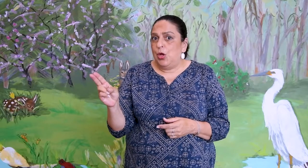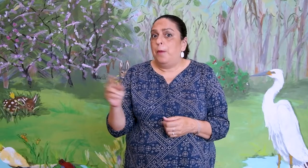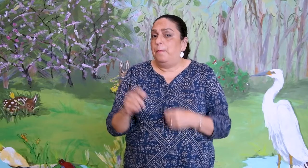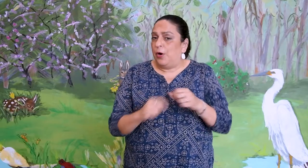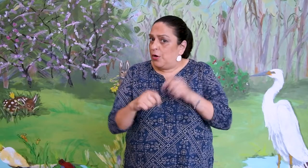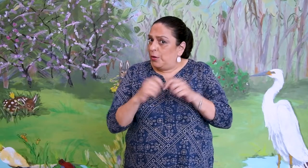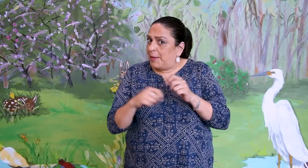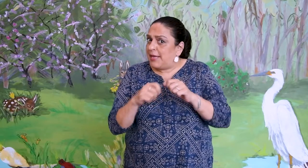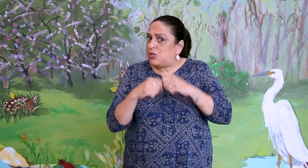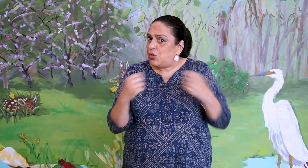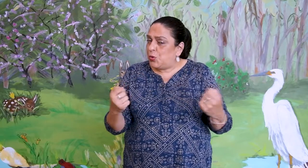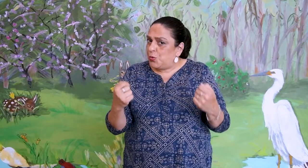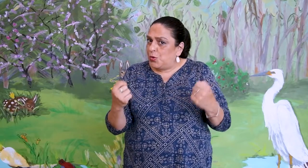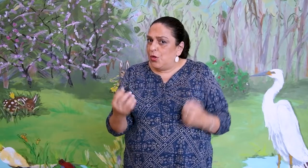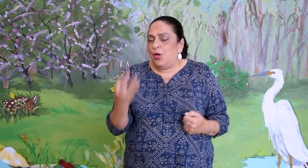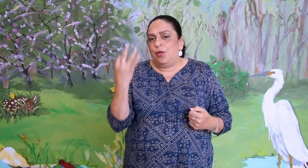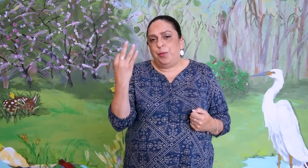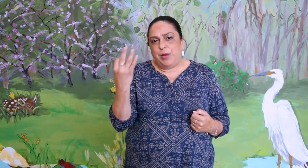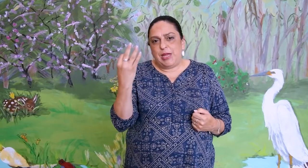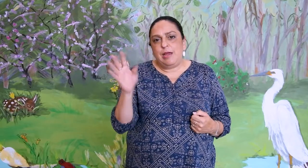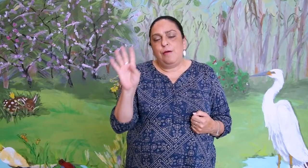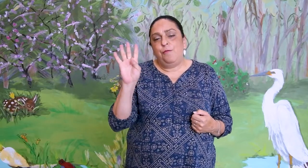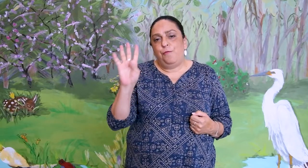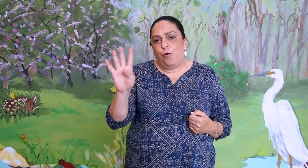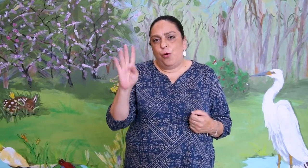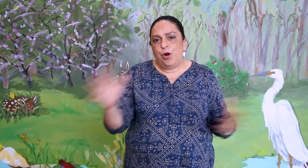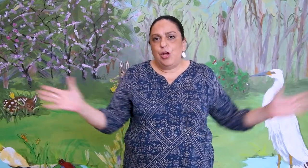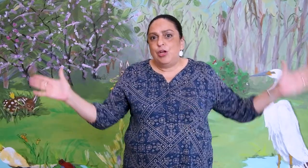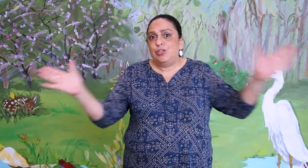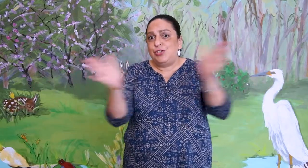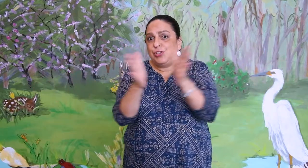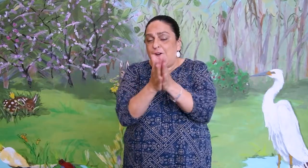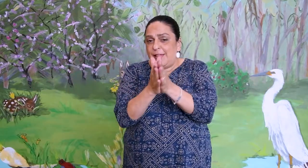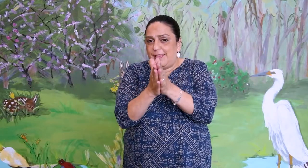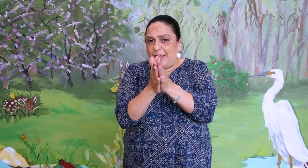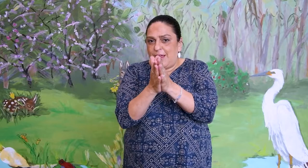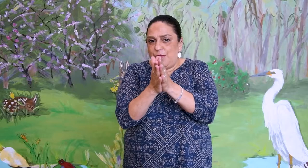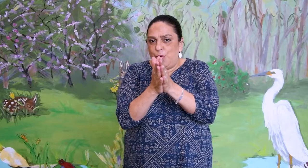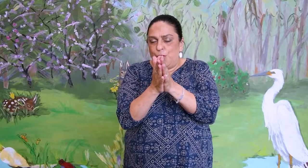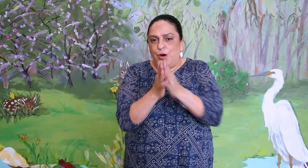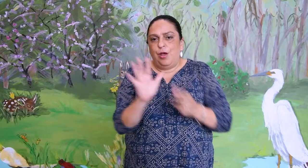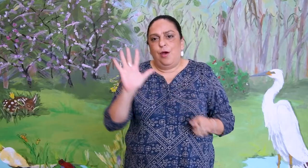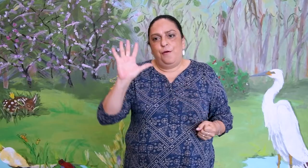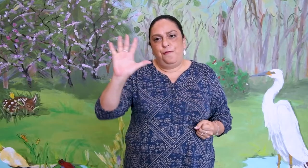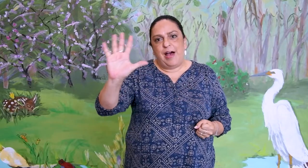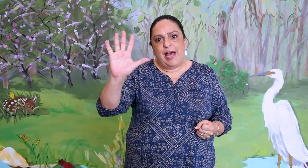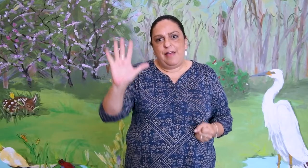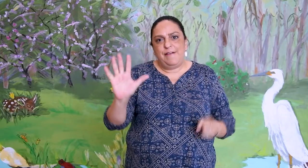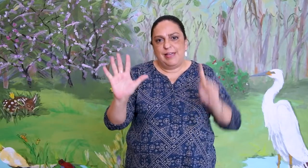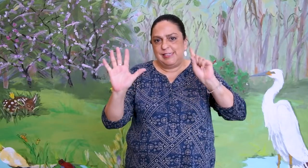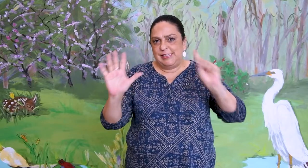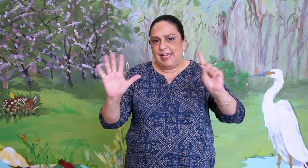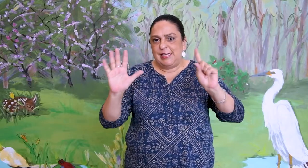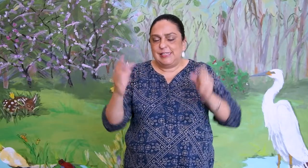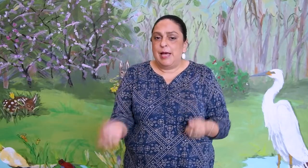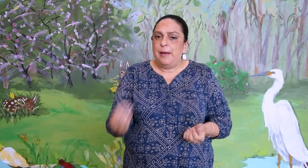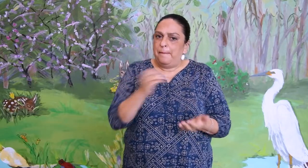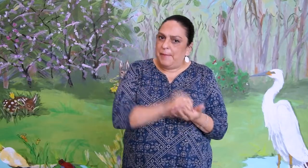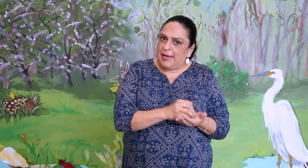buckle my shoe, three, four, shut the door, five, six, pick